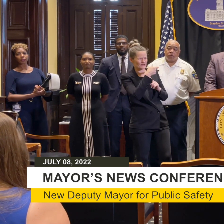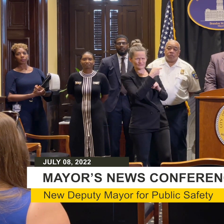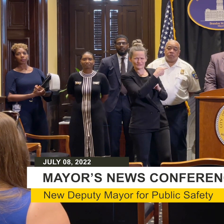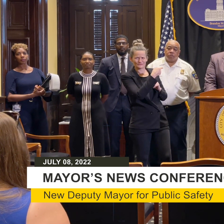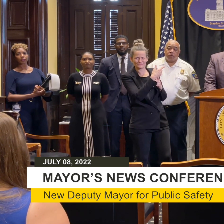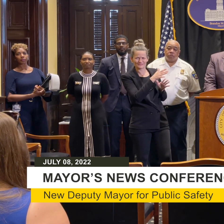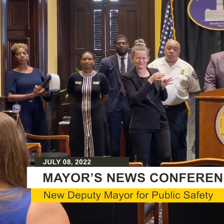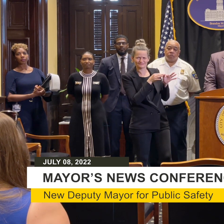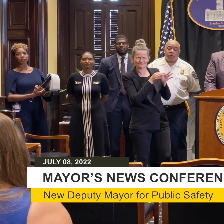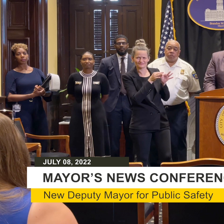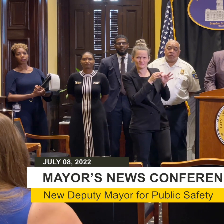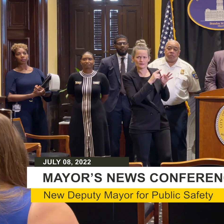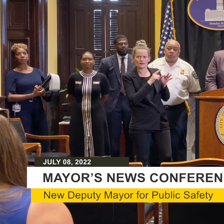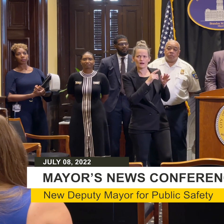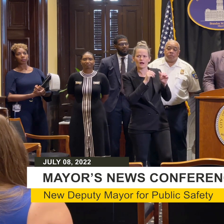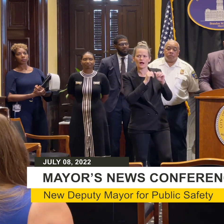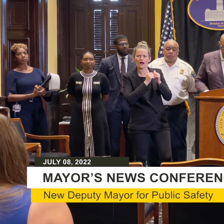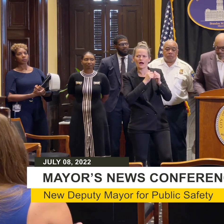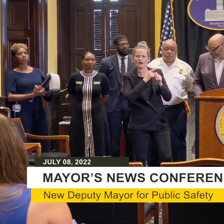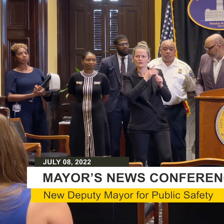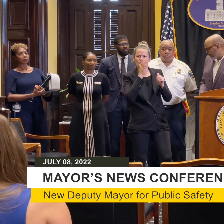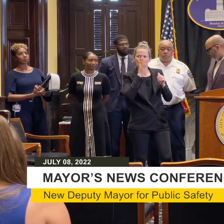to outreach for squeegee workers?